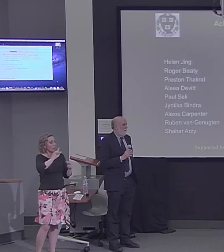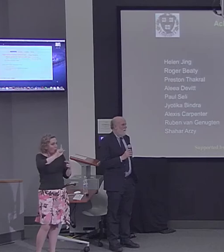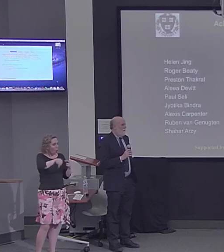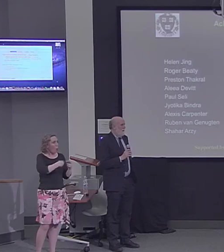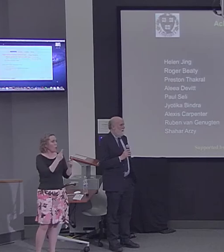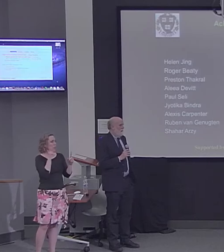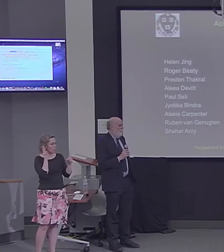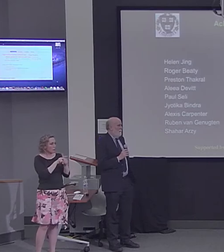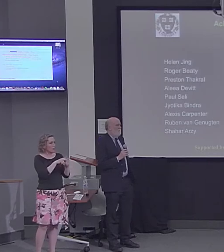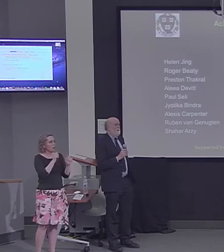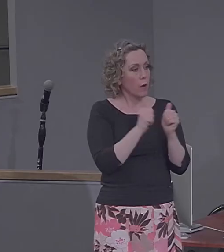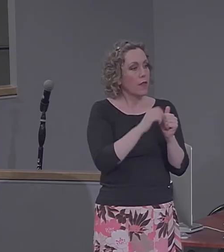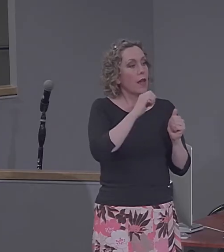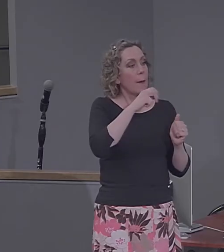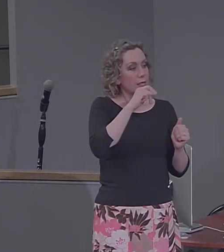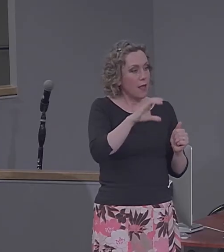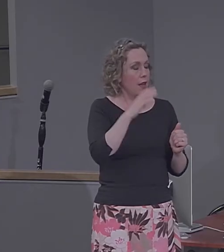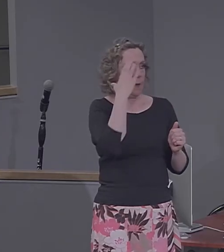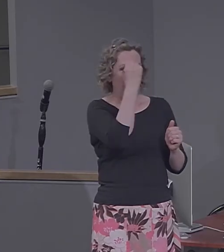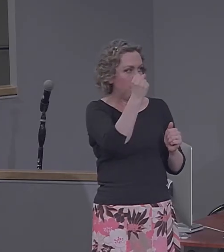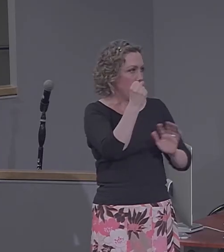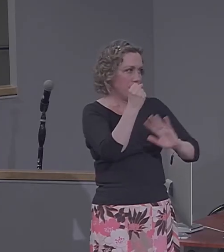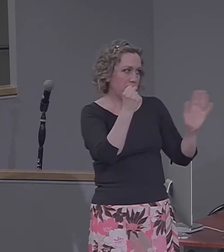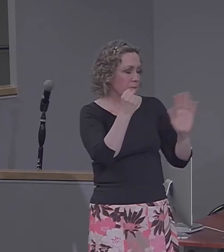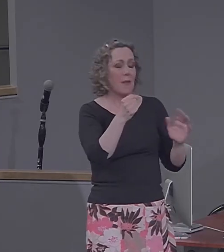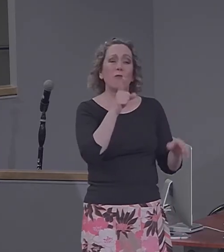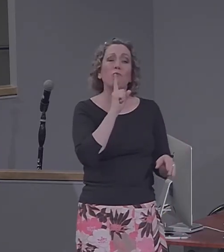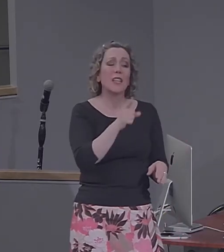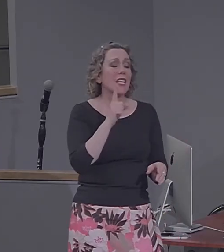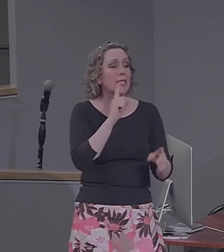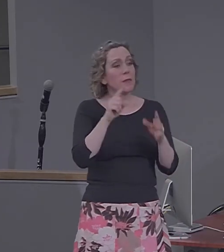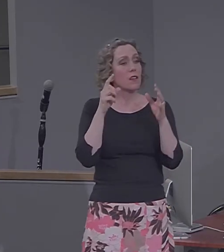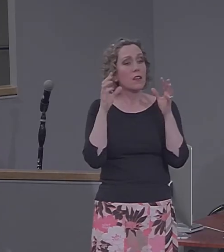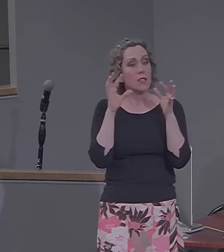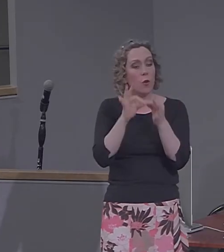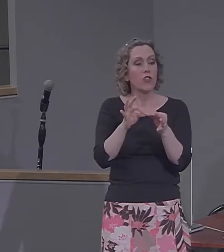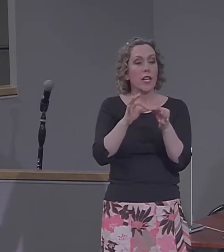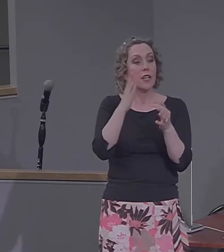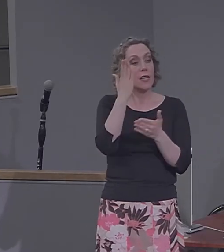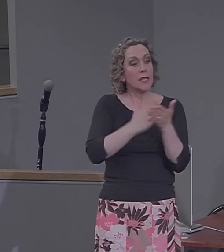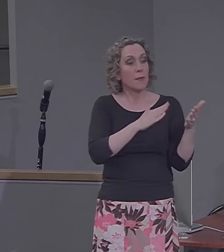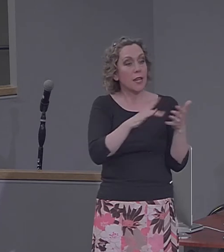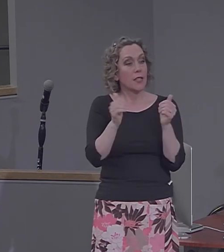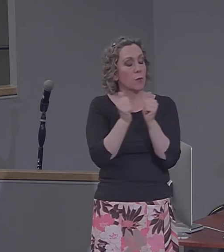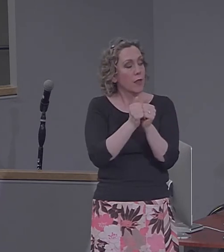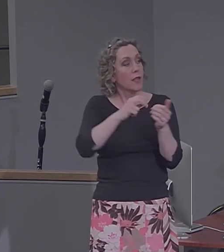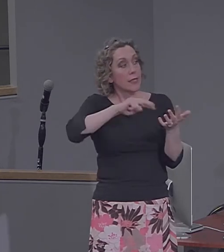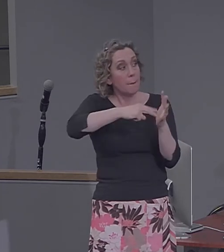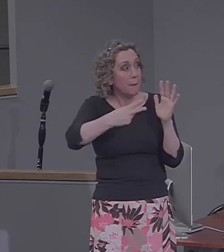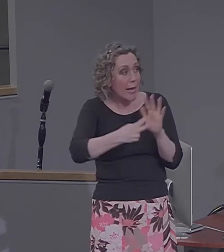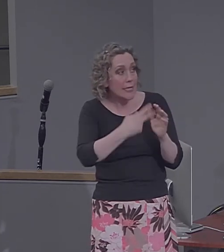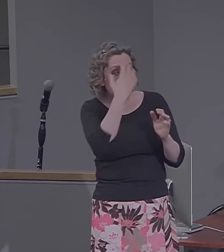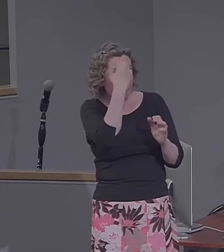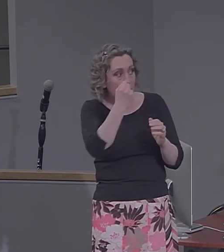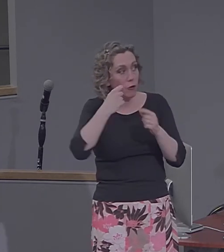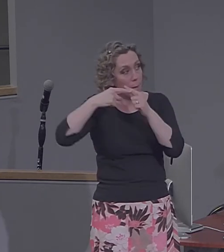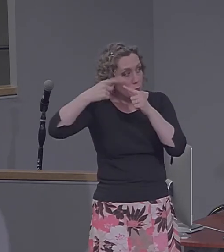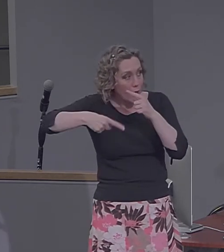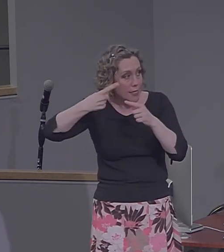episodic memory. In fact, it's been associated in some studies with semantic memory processes and a